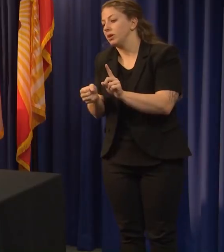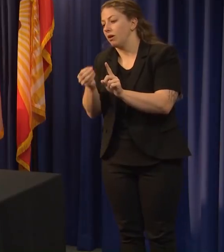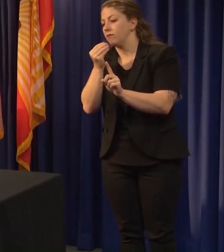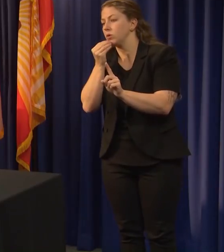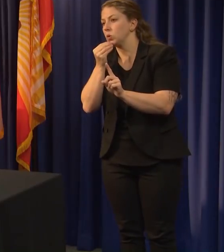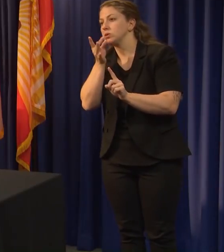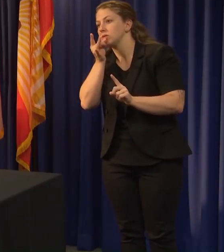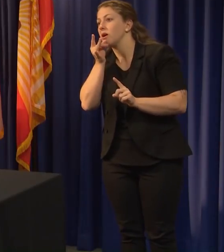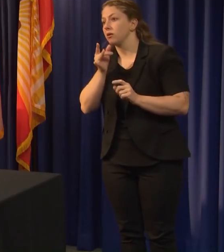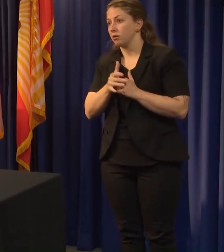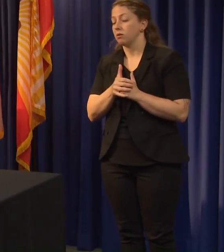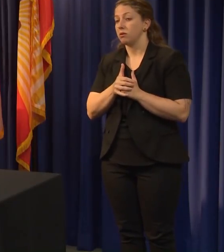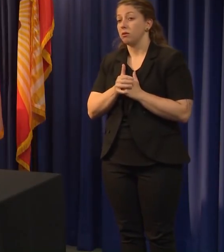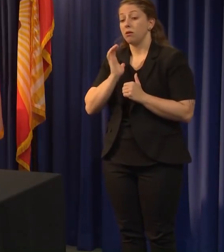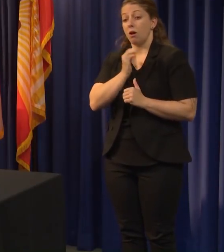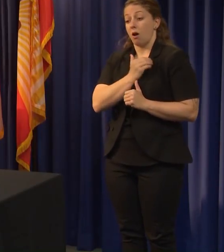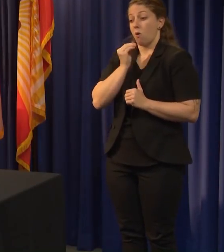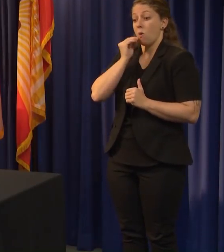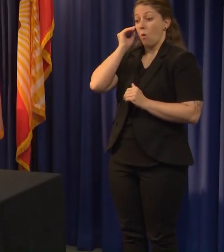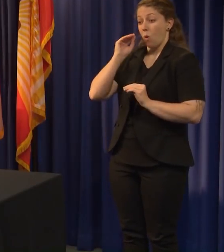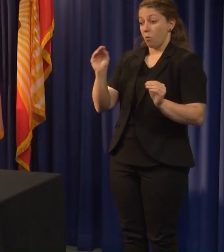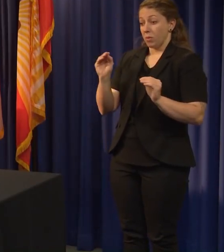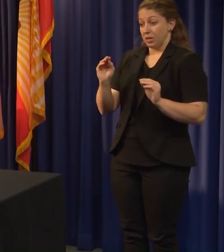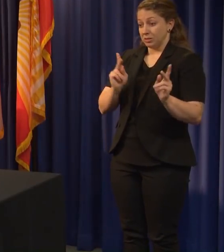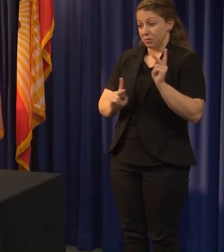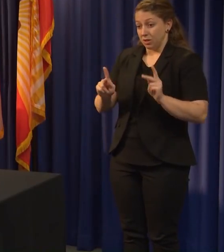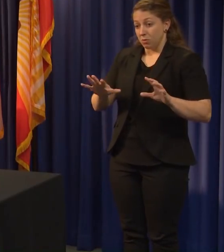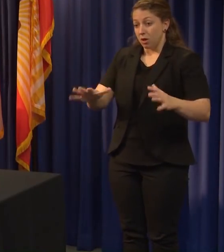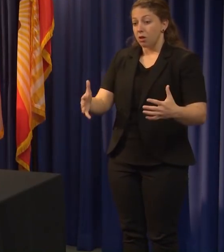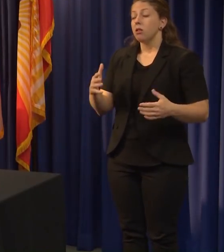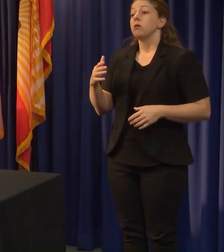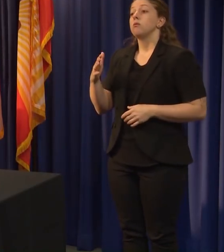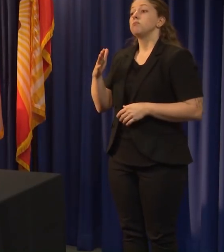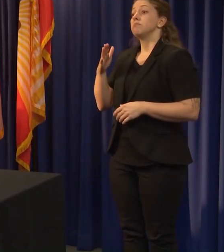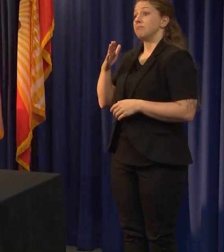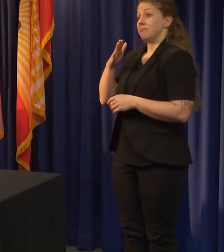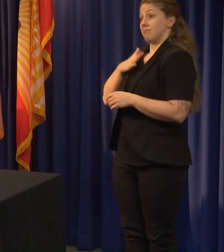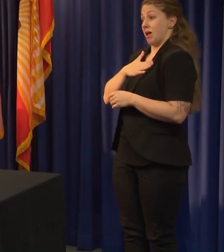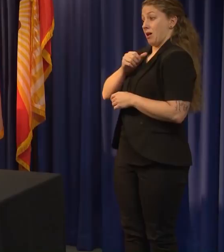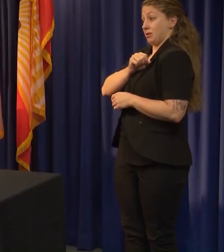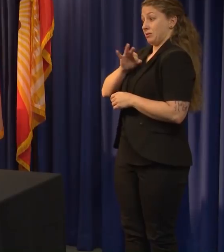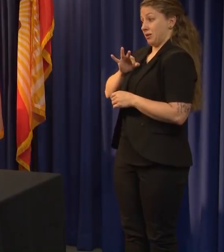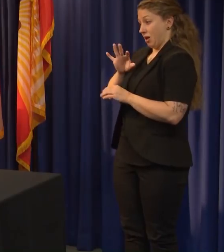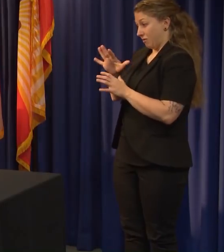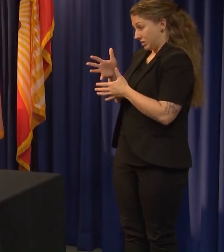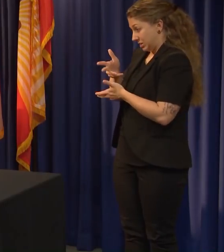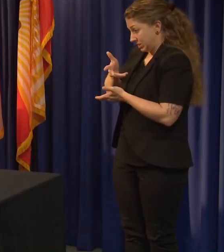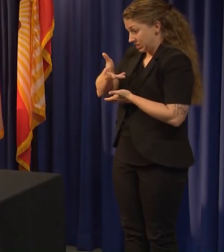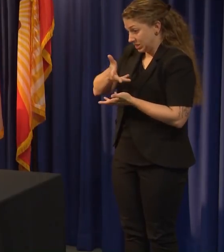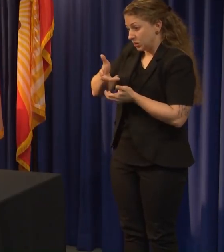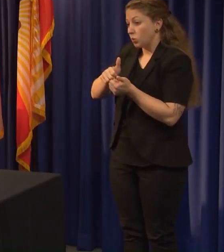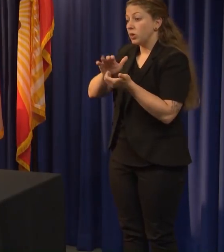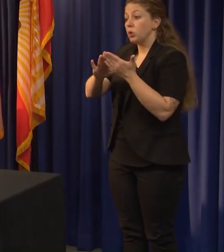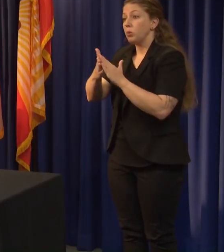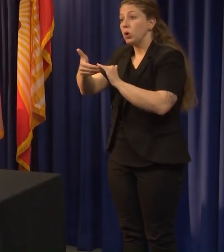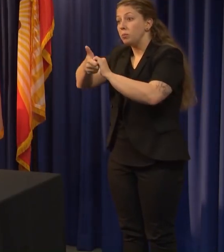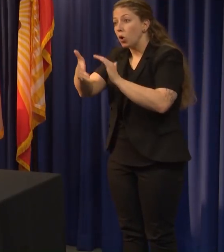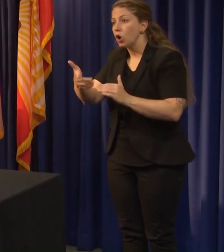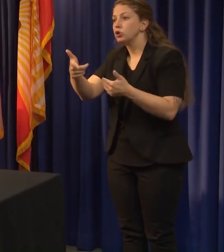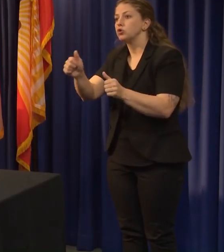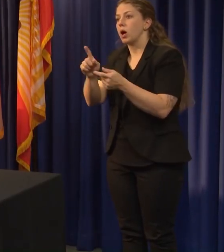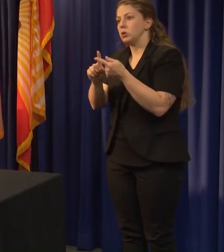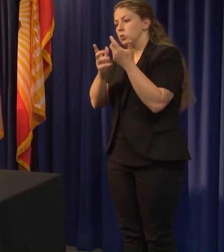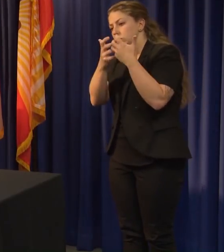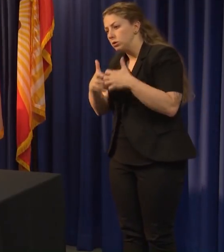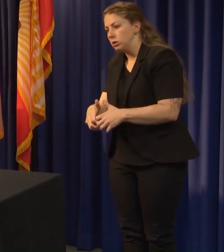populations and services, my administration has been working with community partners to align and coordinate efforts to respond to the unique